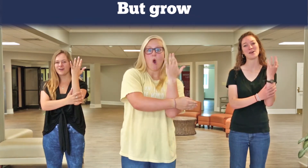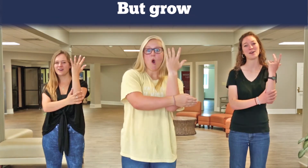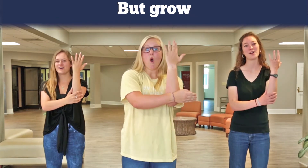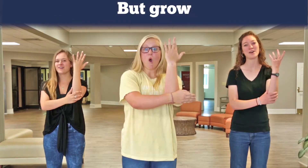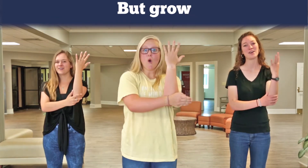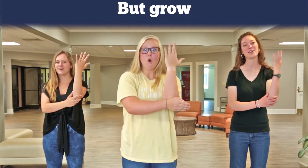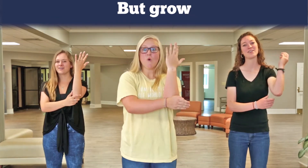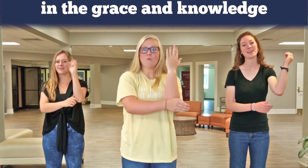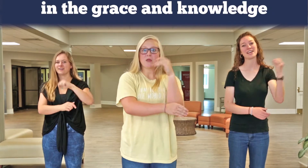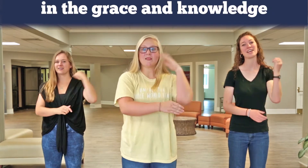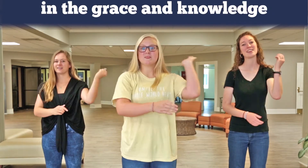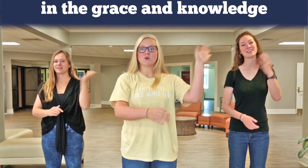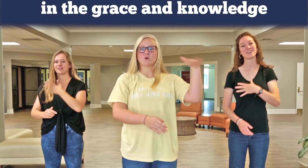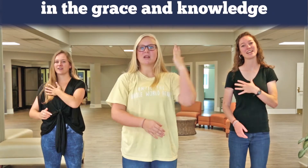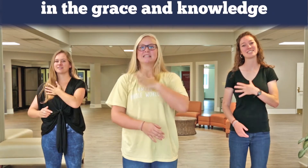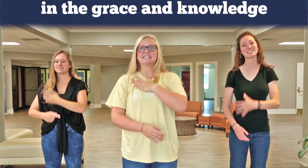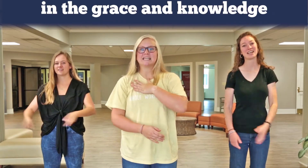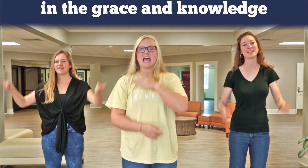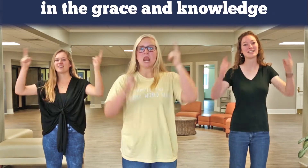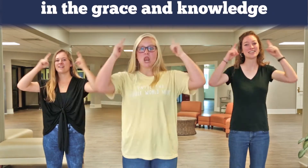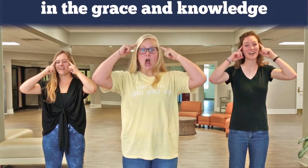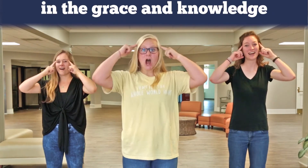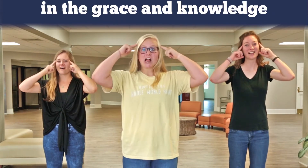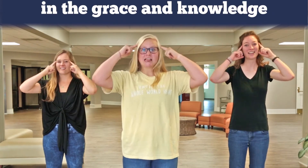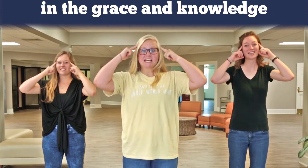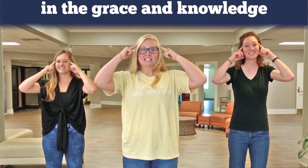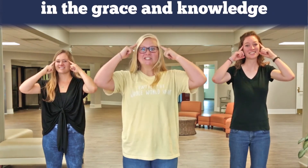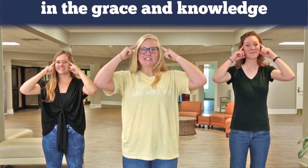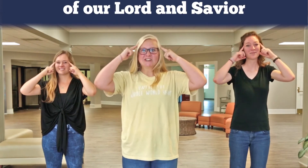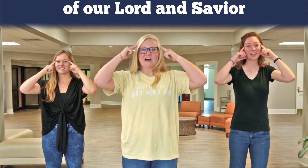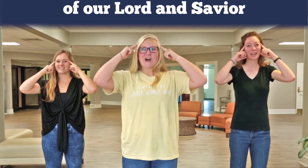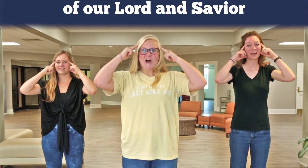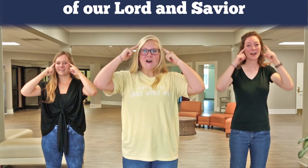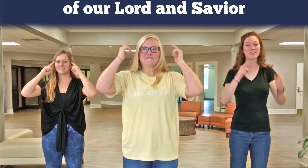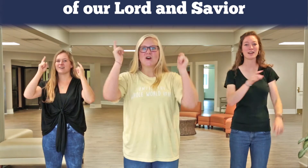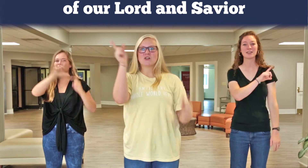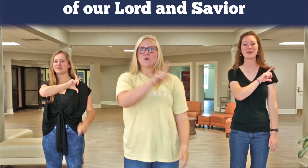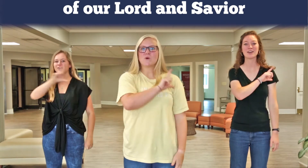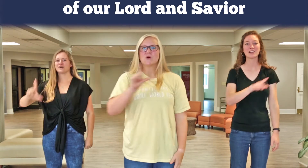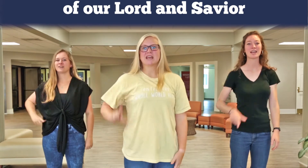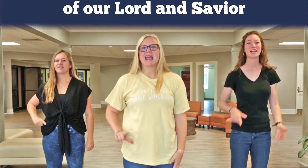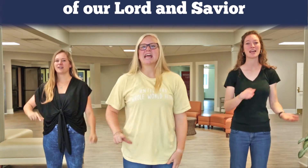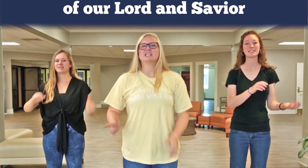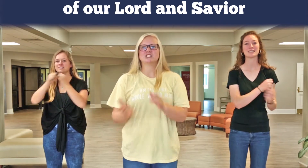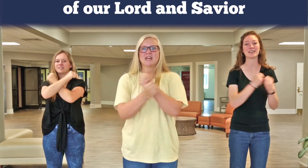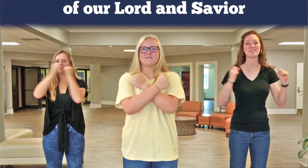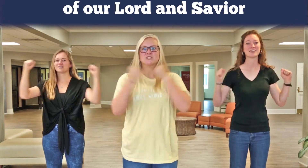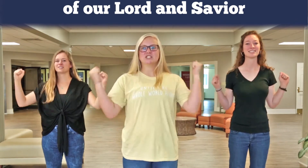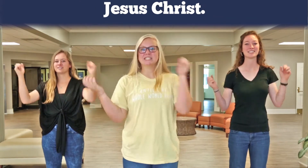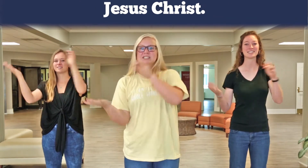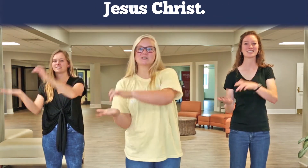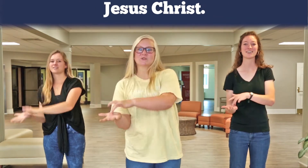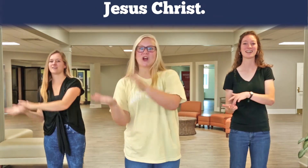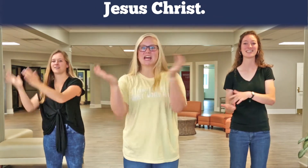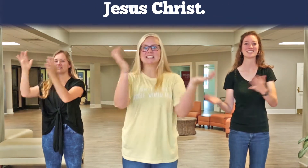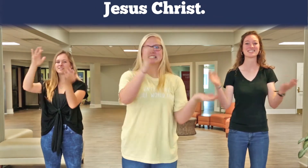in the grace and knowledge Of our Lord and Savior Jesus Christ